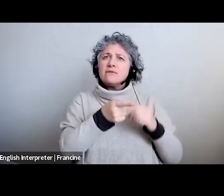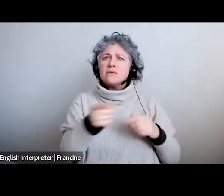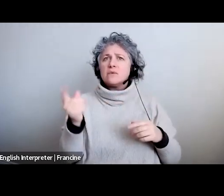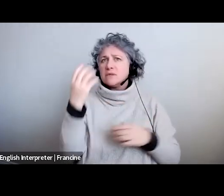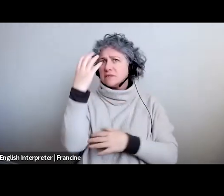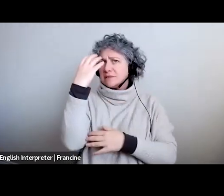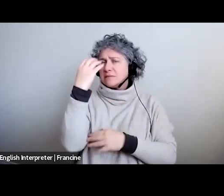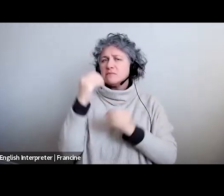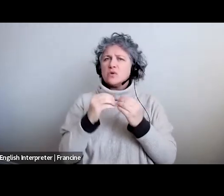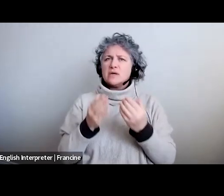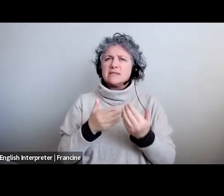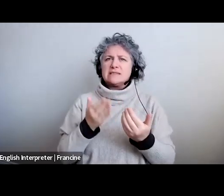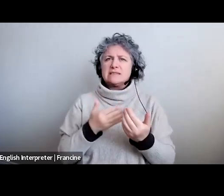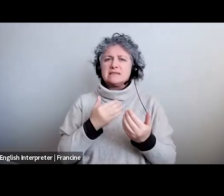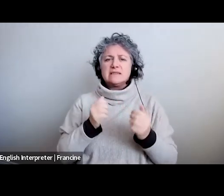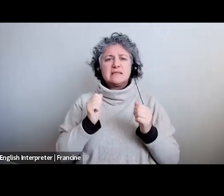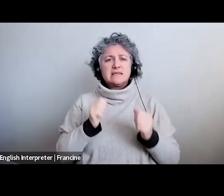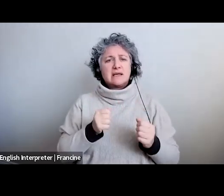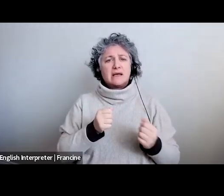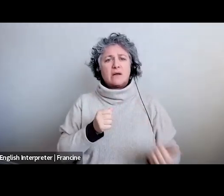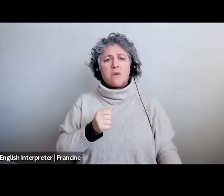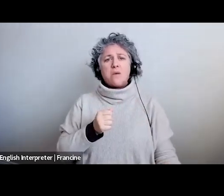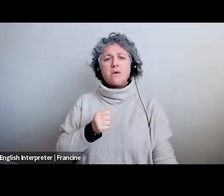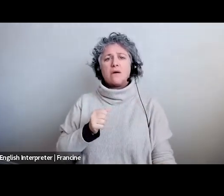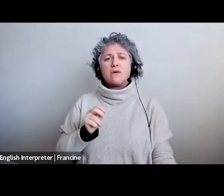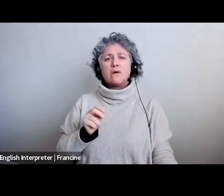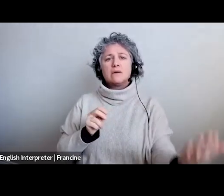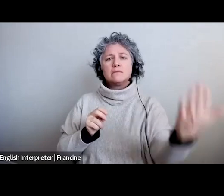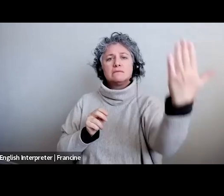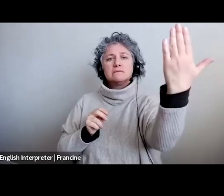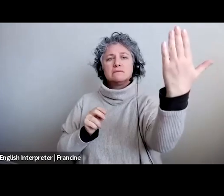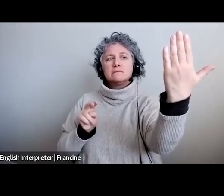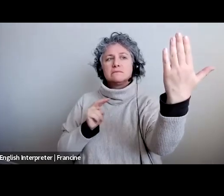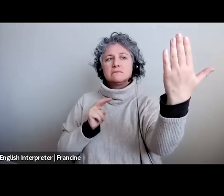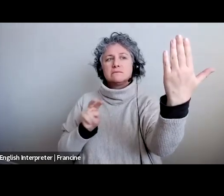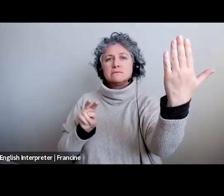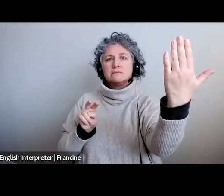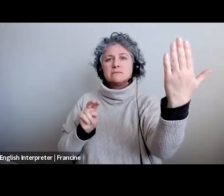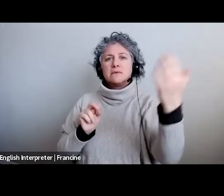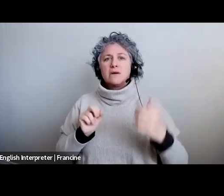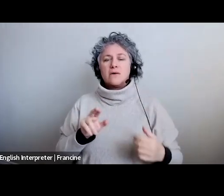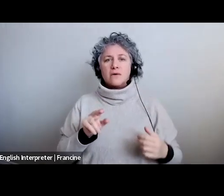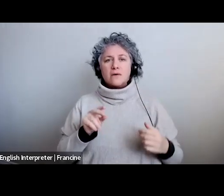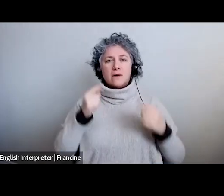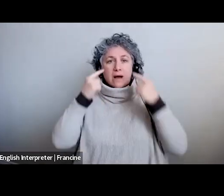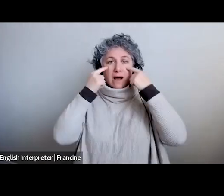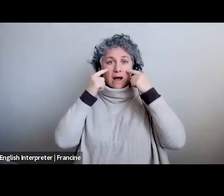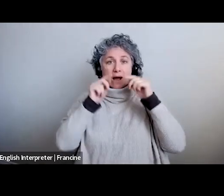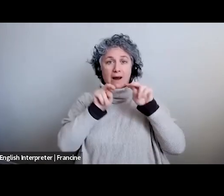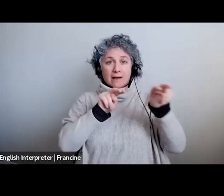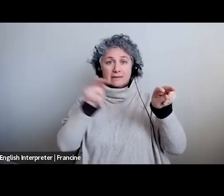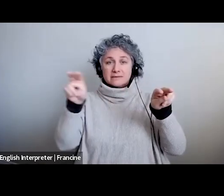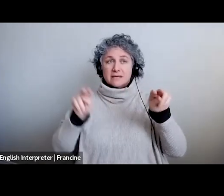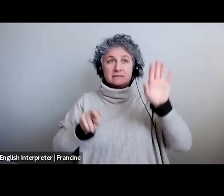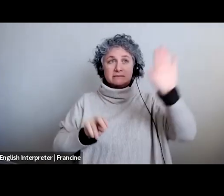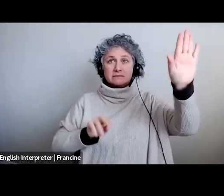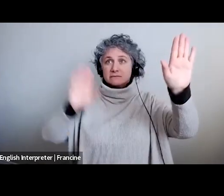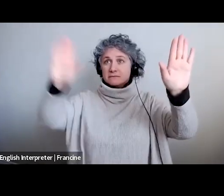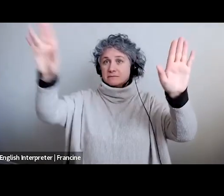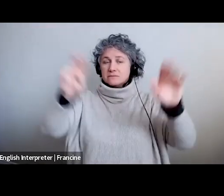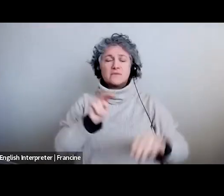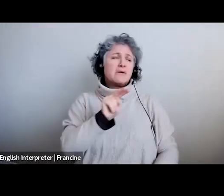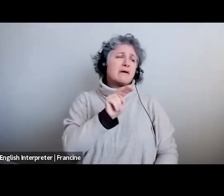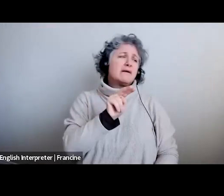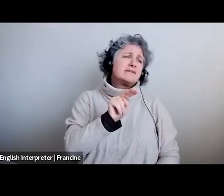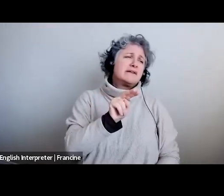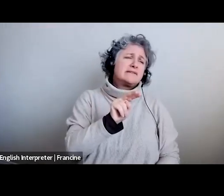a little bit easier though you can hide the pages or you could put you know if you want to use different eye lines you could have a thing stuck up here you could have a thing stuck up